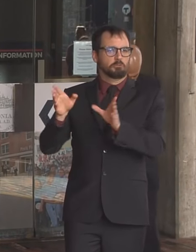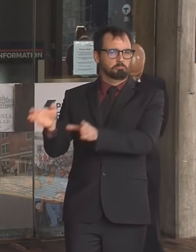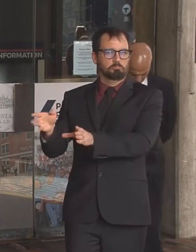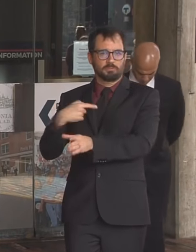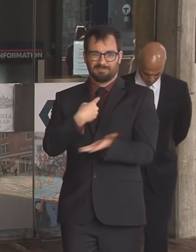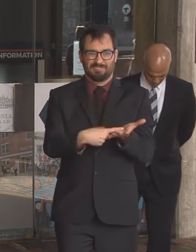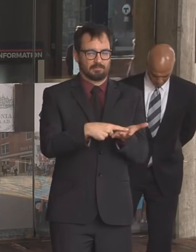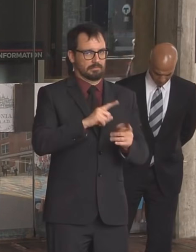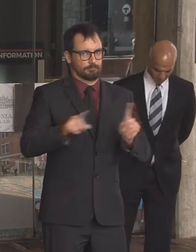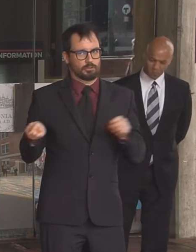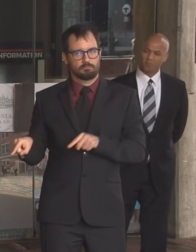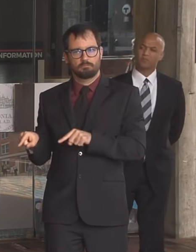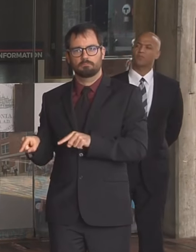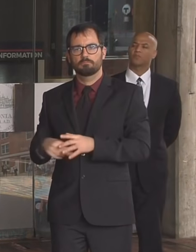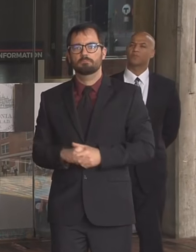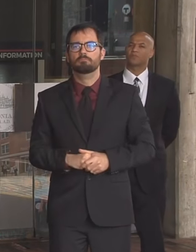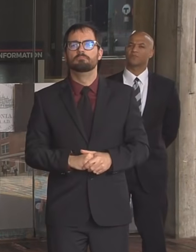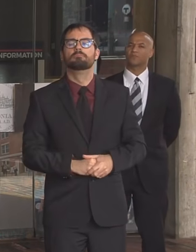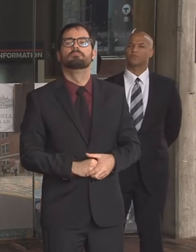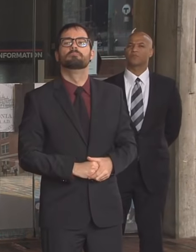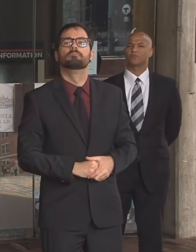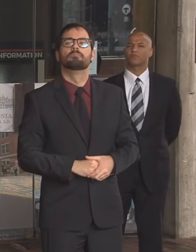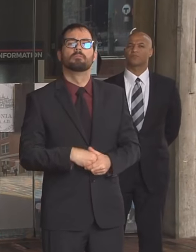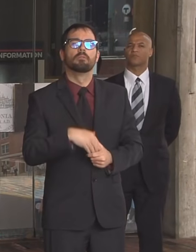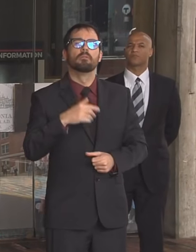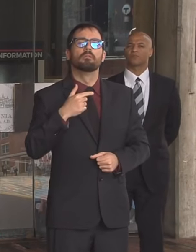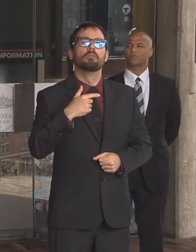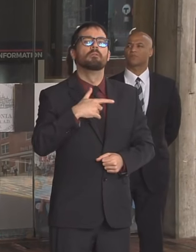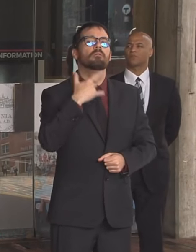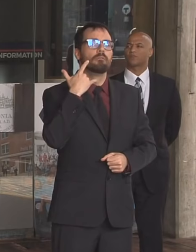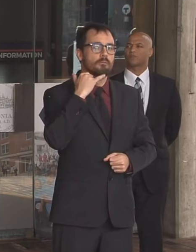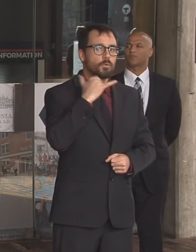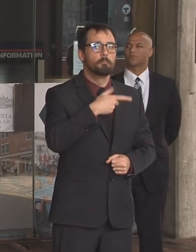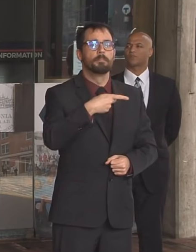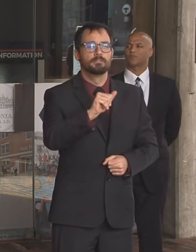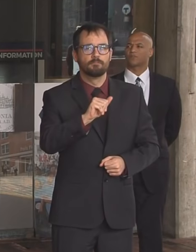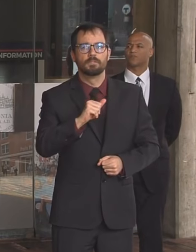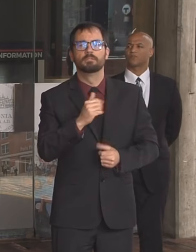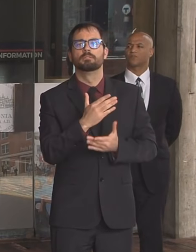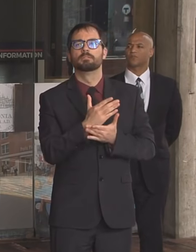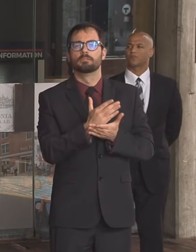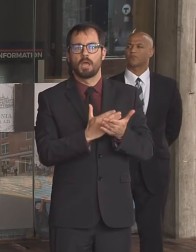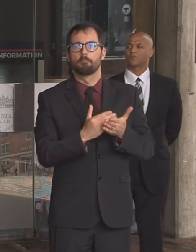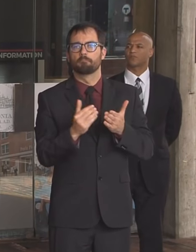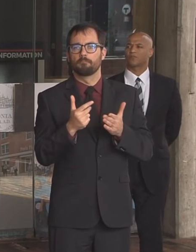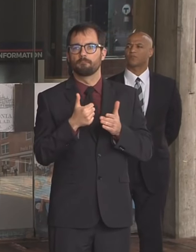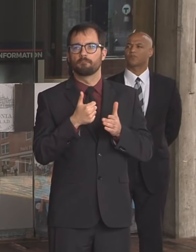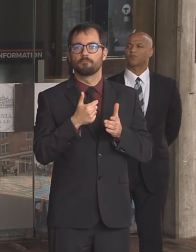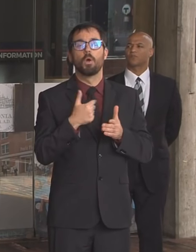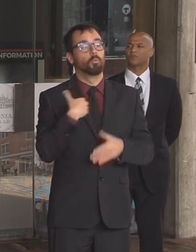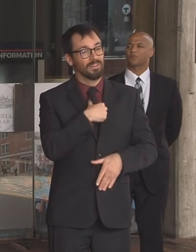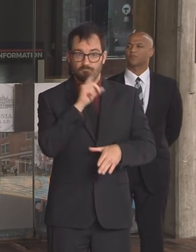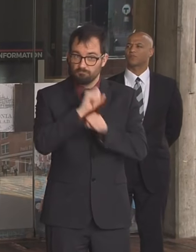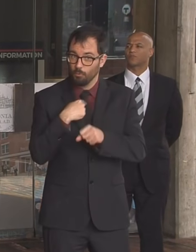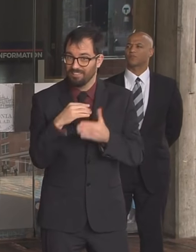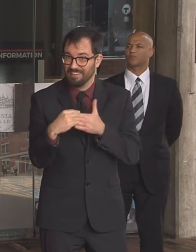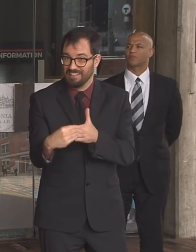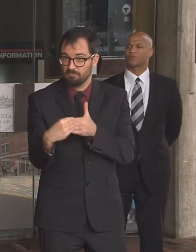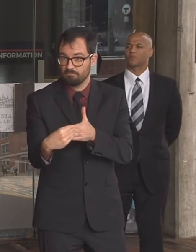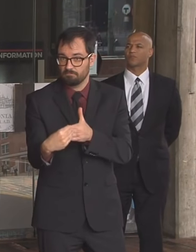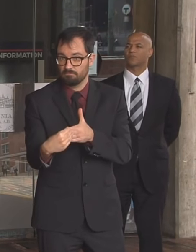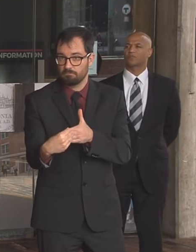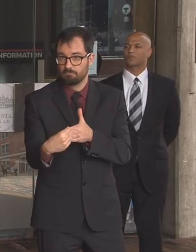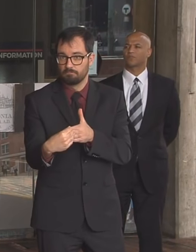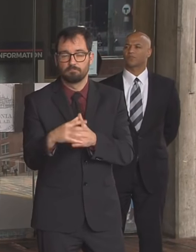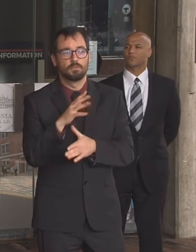cambridge and other parts of the country they're taking they're taking uh they're falling our lead any emergency work that needs to be done in the city on a project whether it's a roof or something